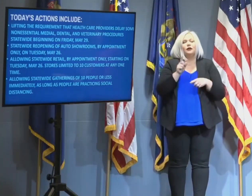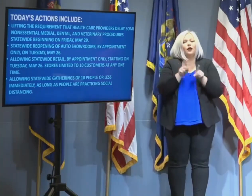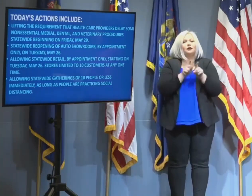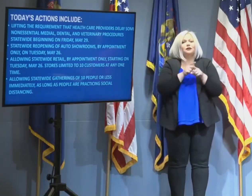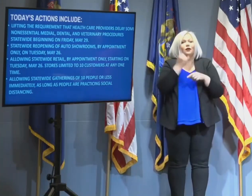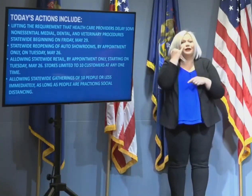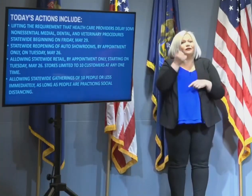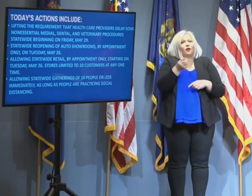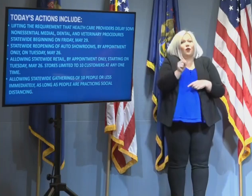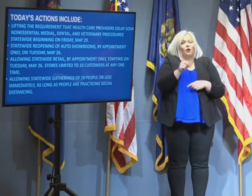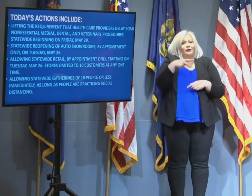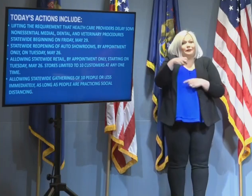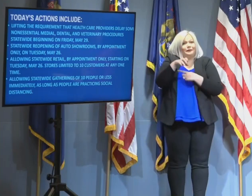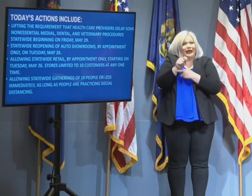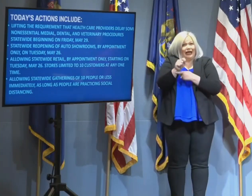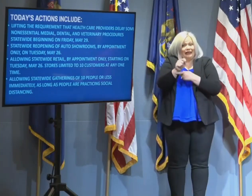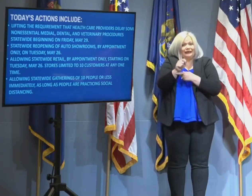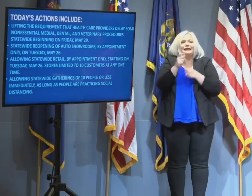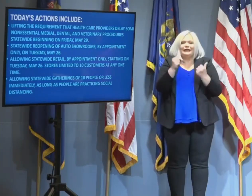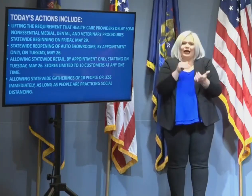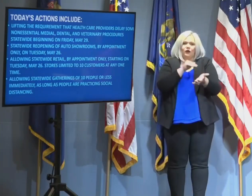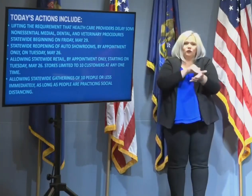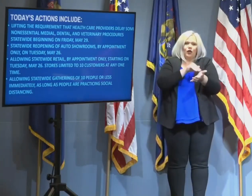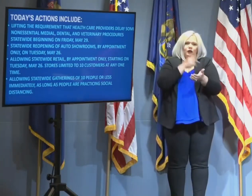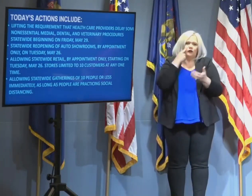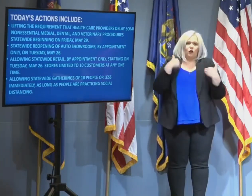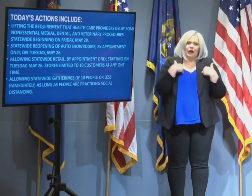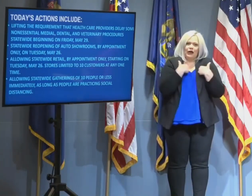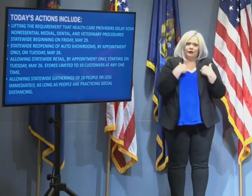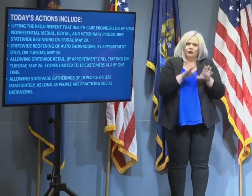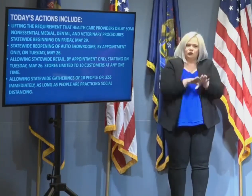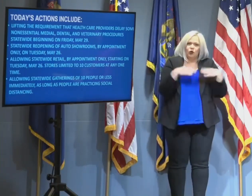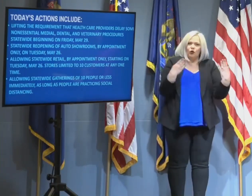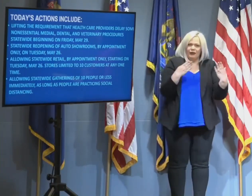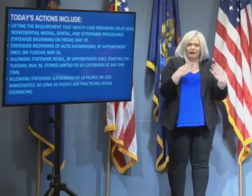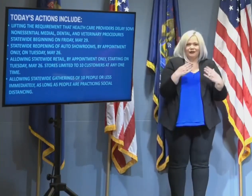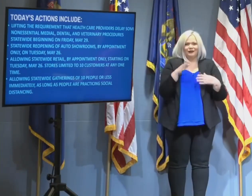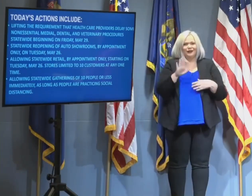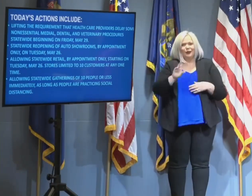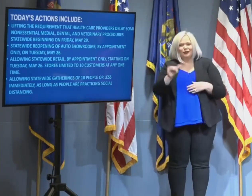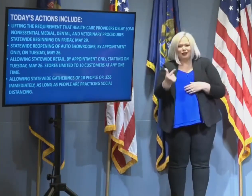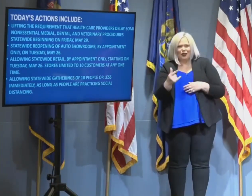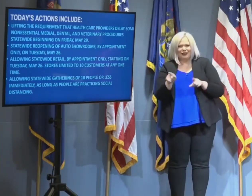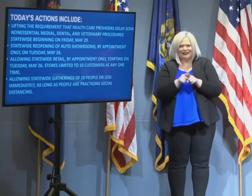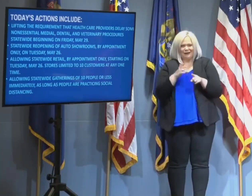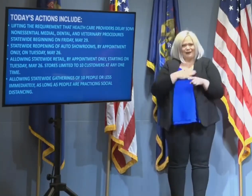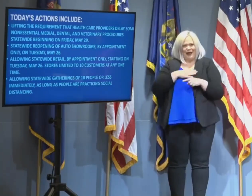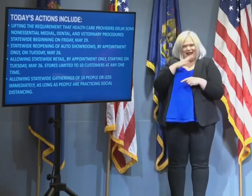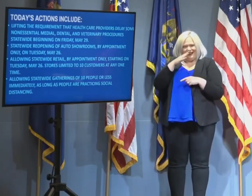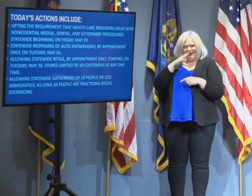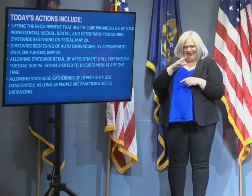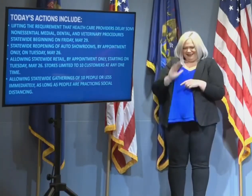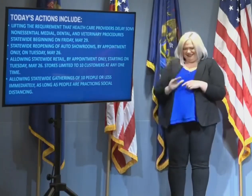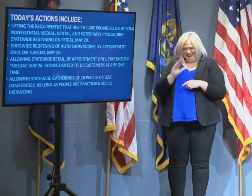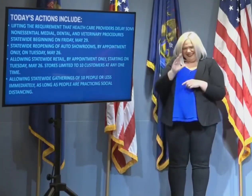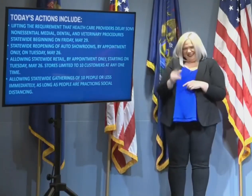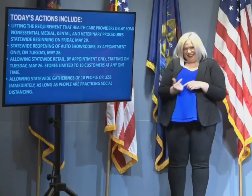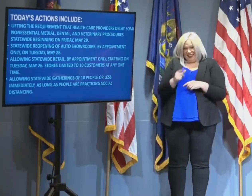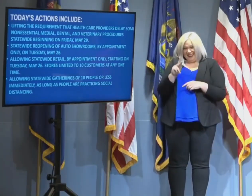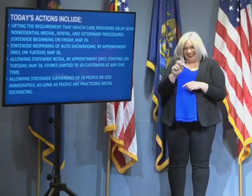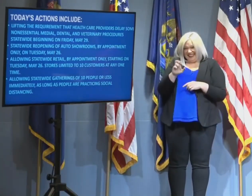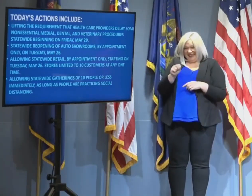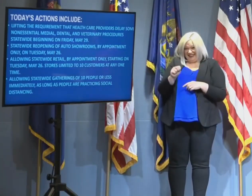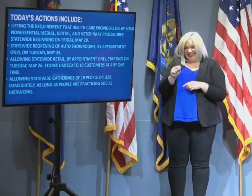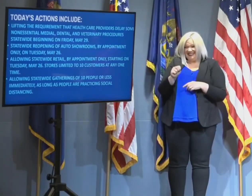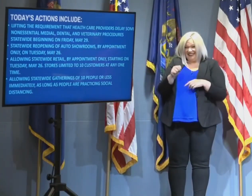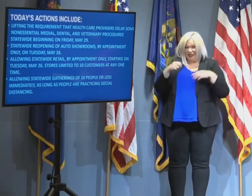you pet owners, the return of veterinarian services. If your dogs are shaggy like my little boy, Kevin, I know that that's welcome news